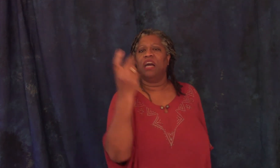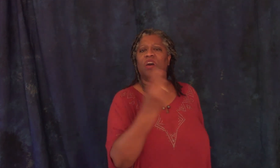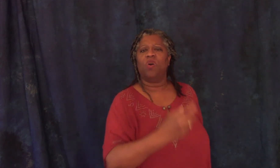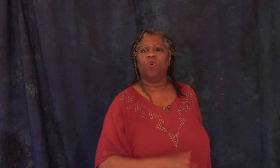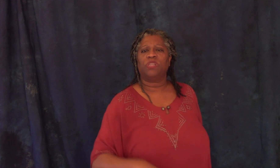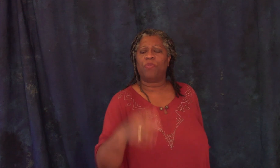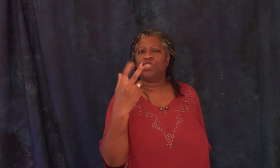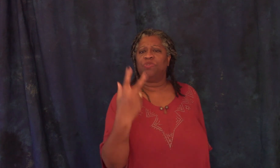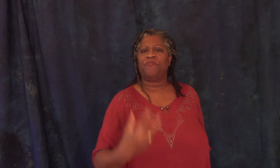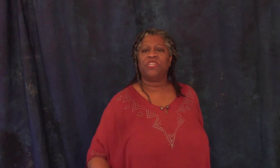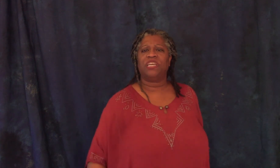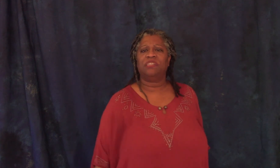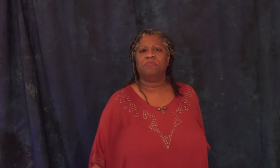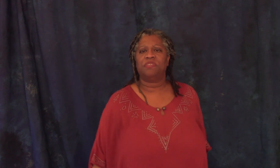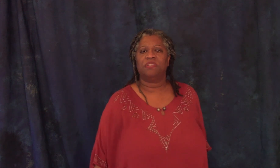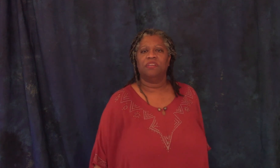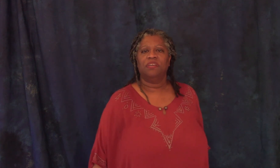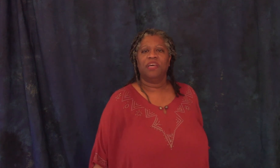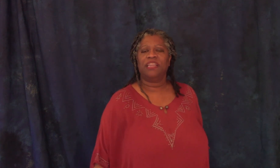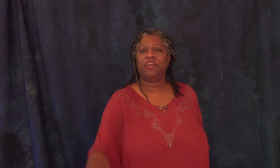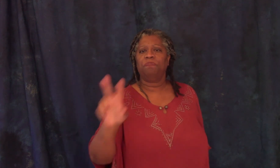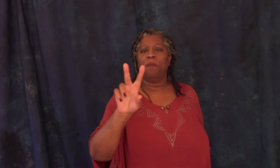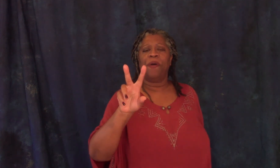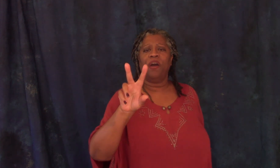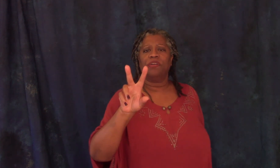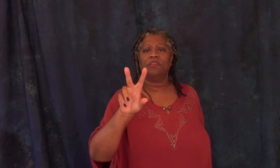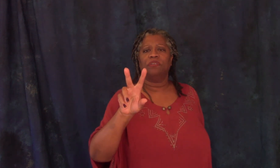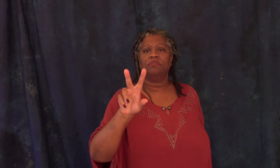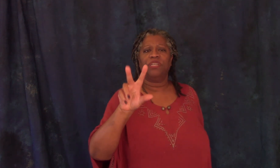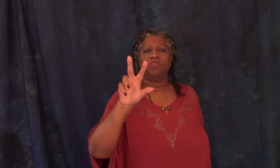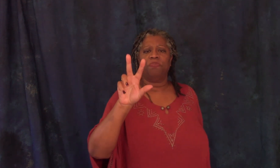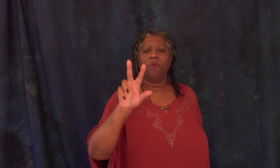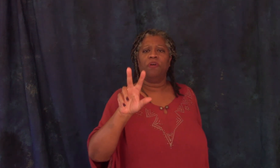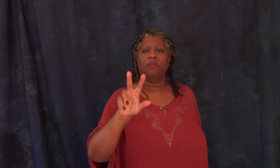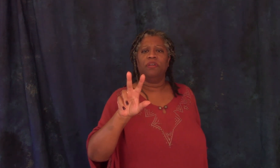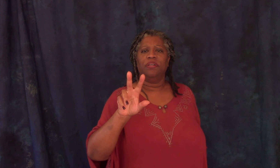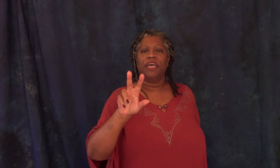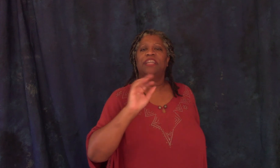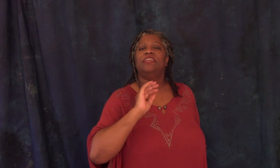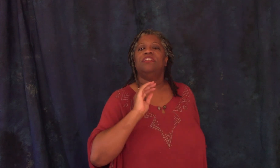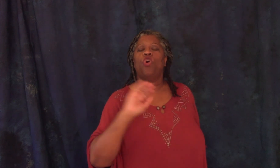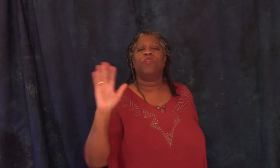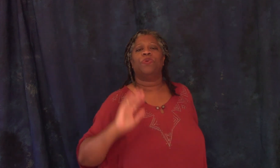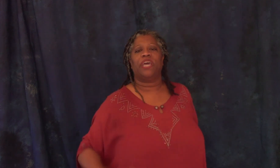the old they were two different kingdoms and they could be apart rich and poor and nobody would care